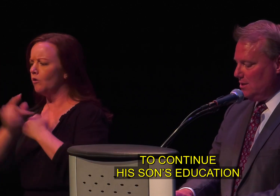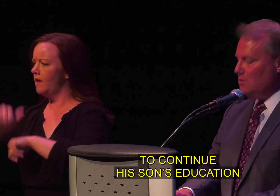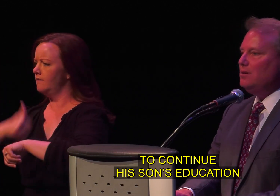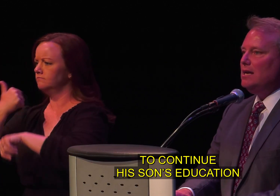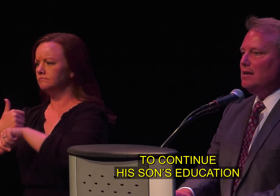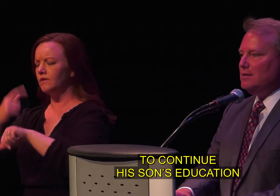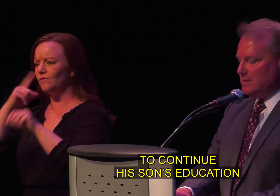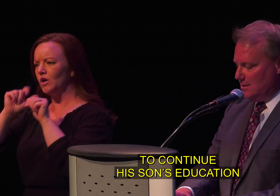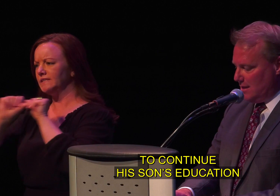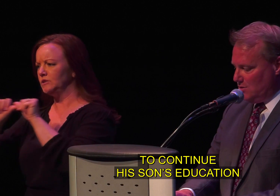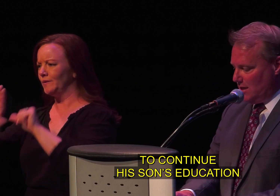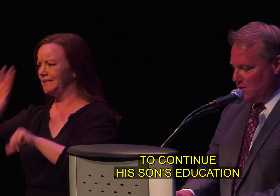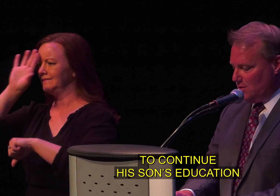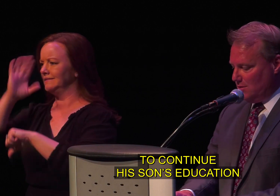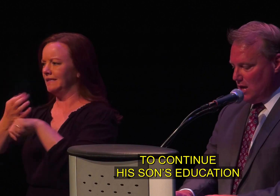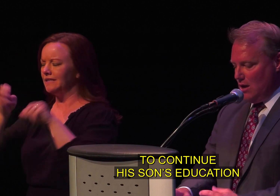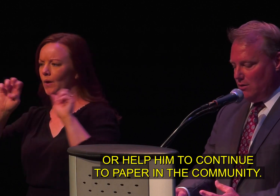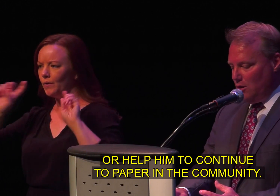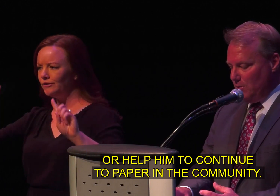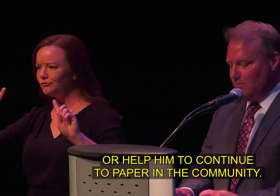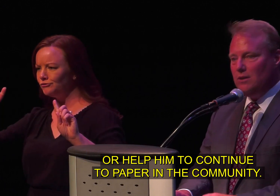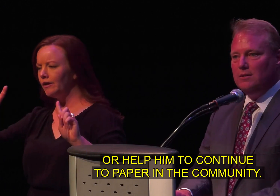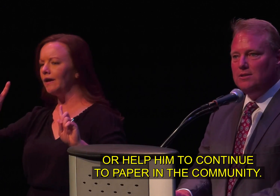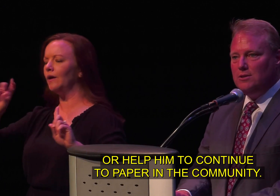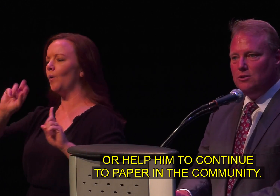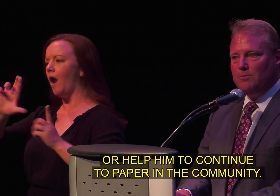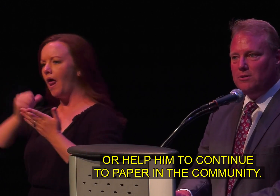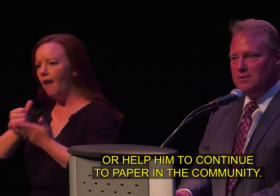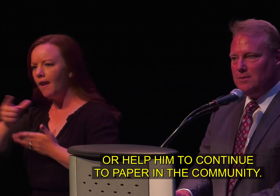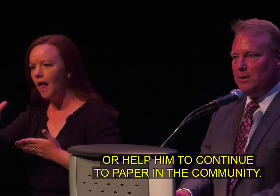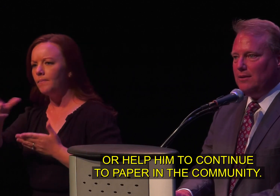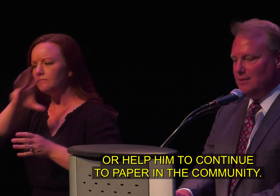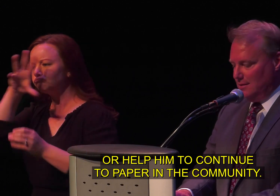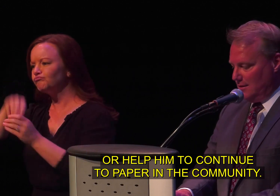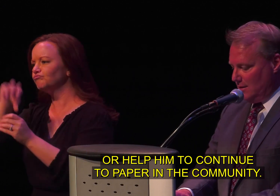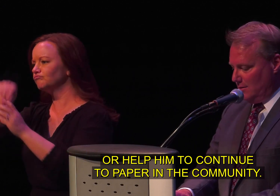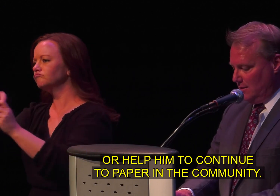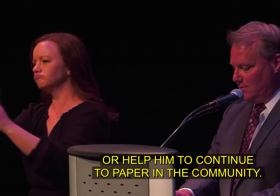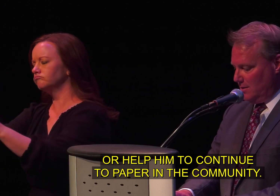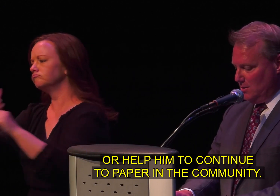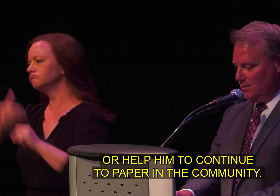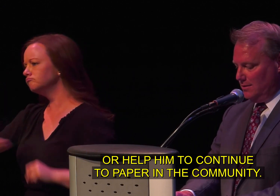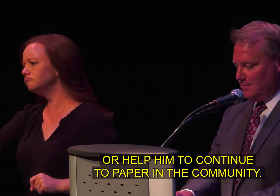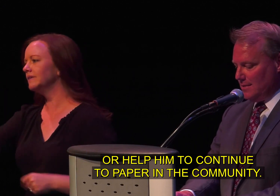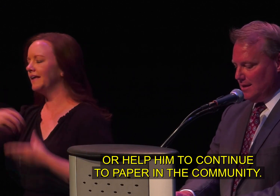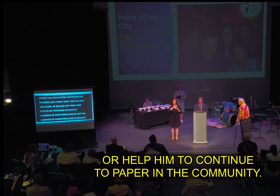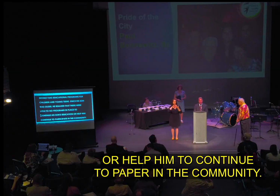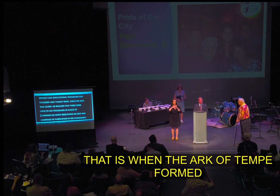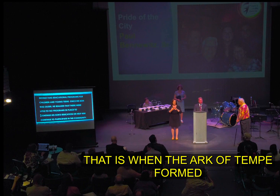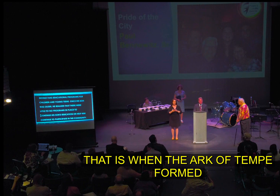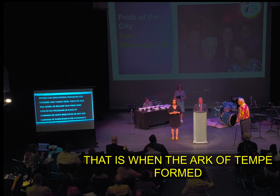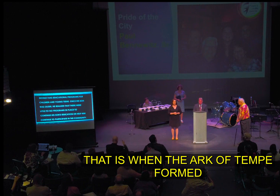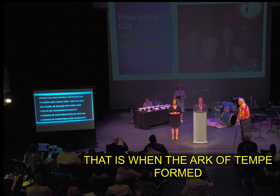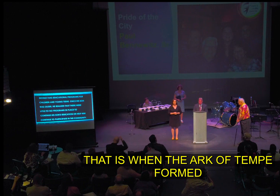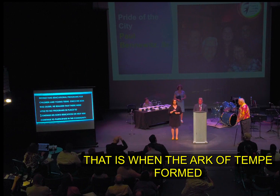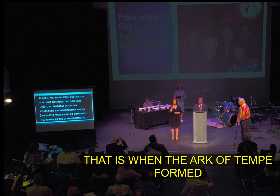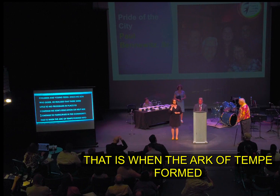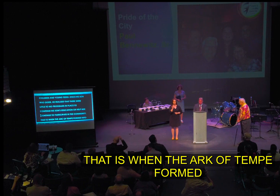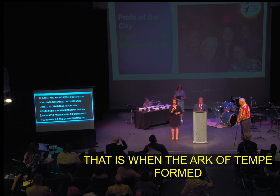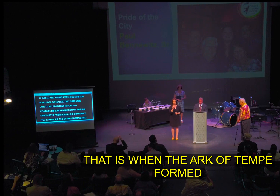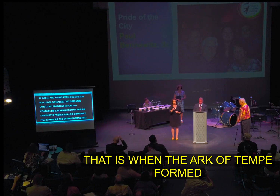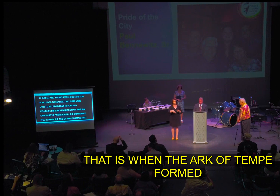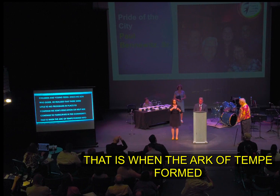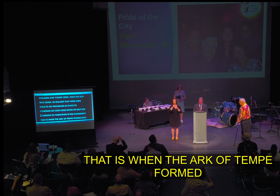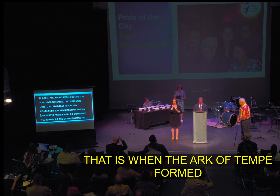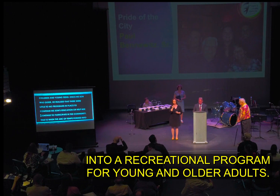place to continue his son's education will help him to continue to participate in the community that is when the